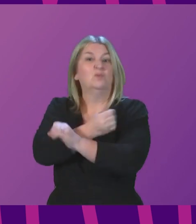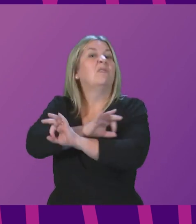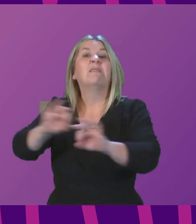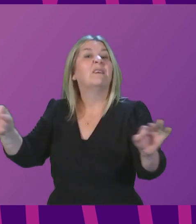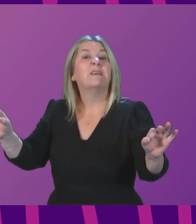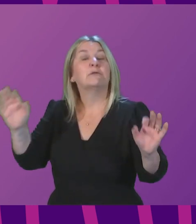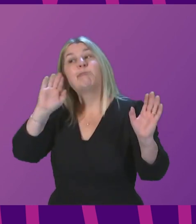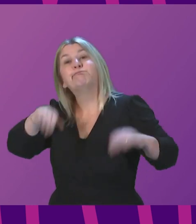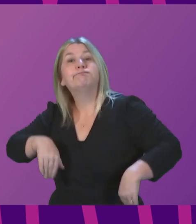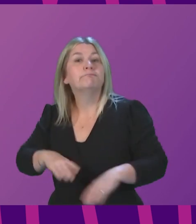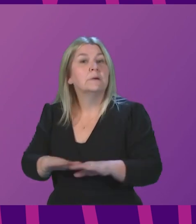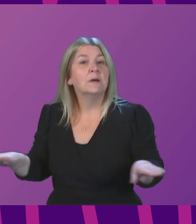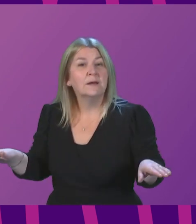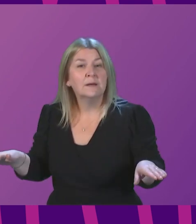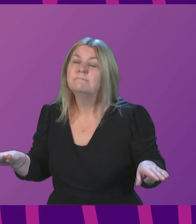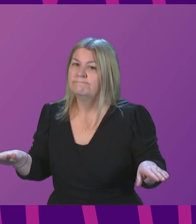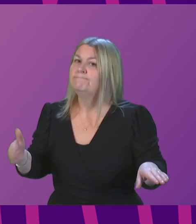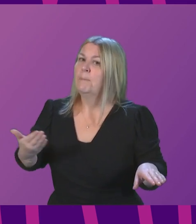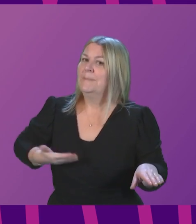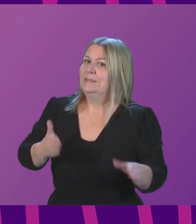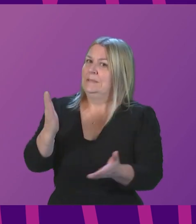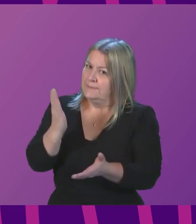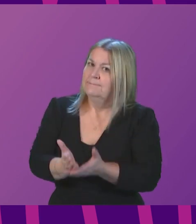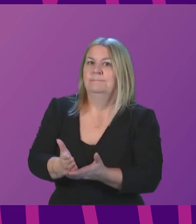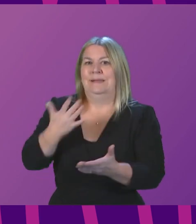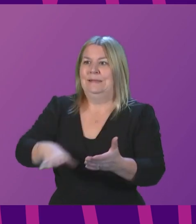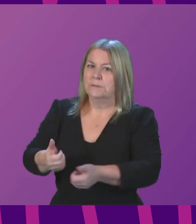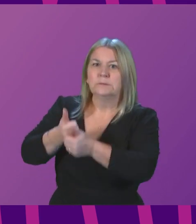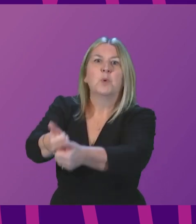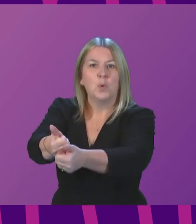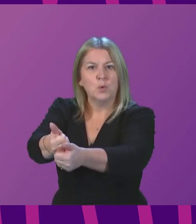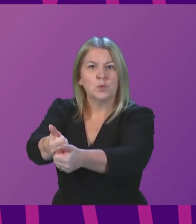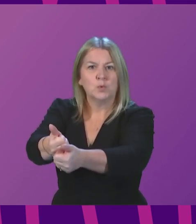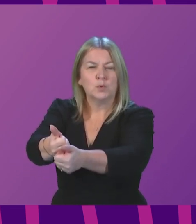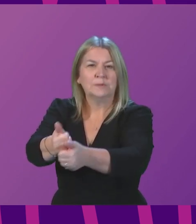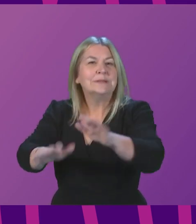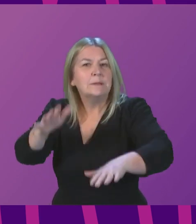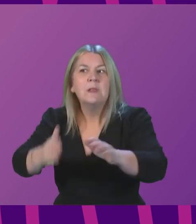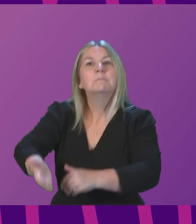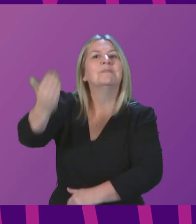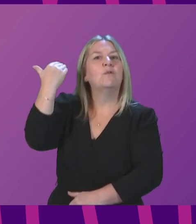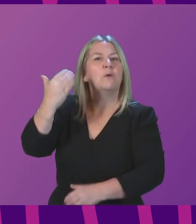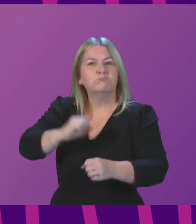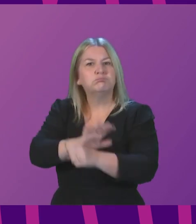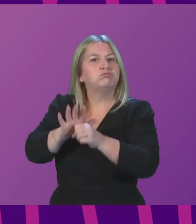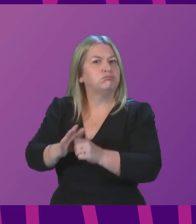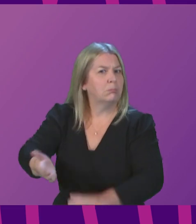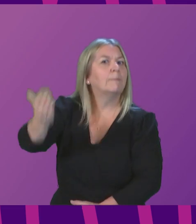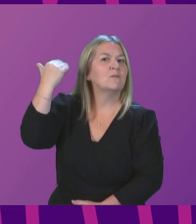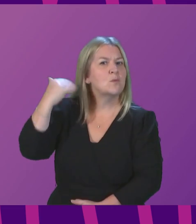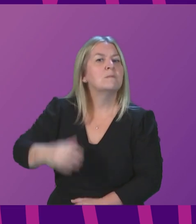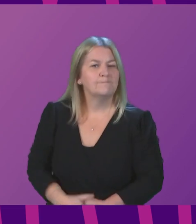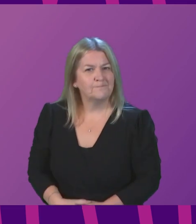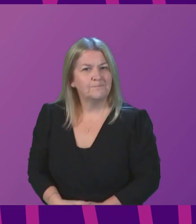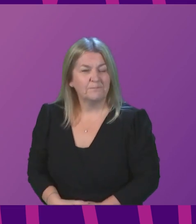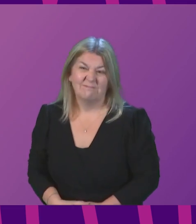virus. The fact is, business now needs the type and scale of financial support that was available earlier in the pandemic. However, there are simply